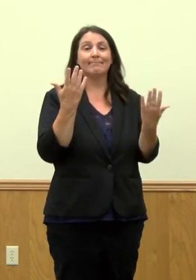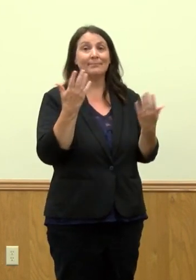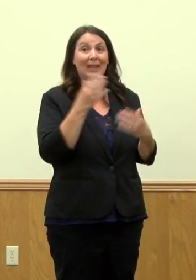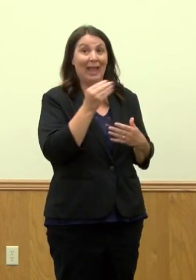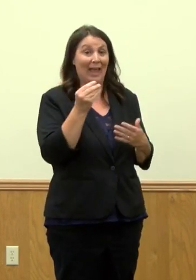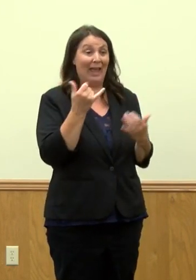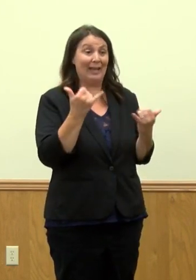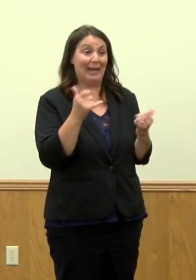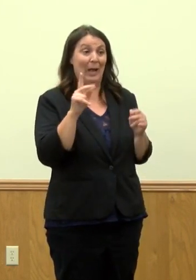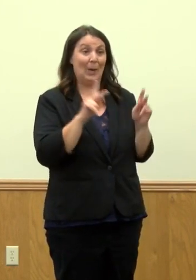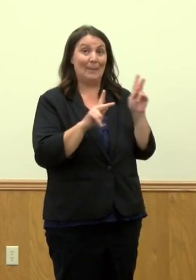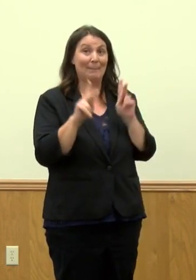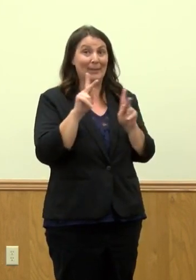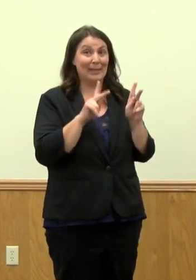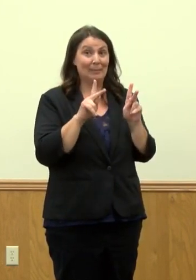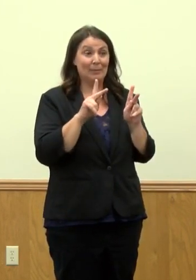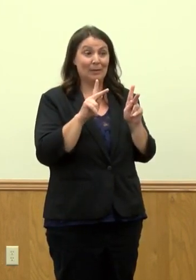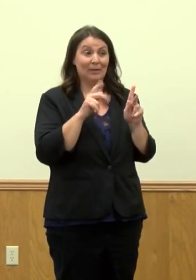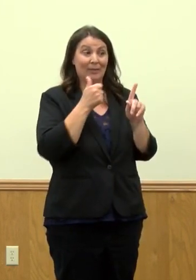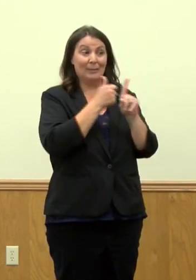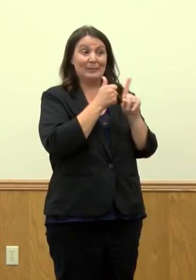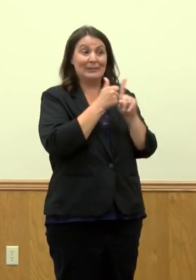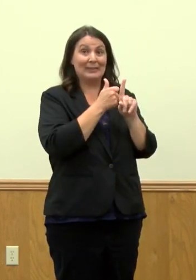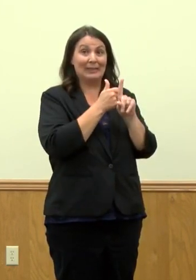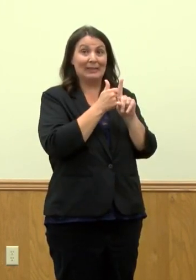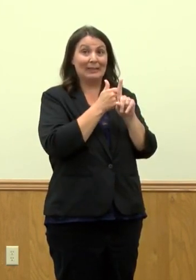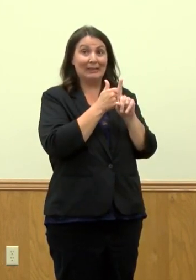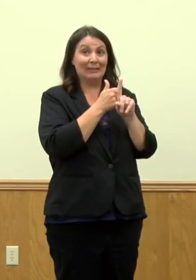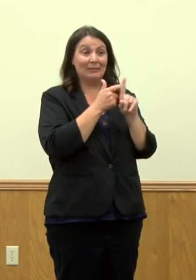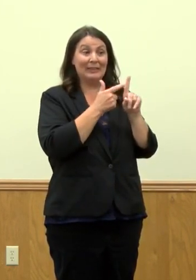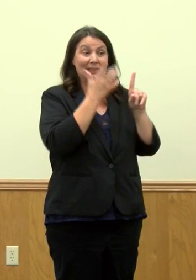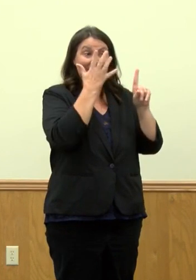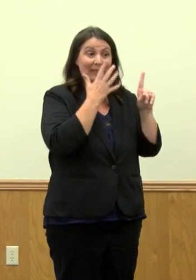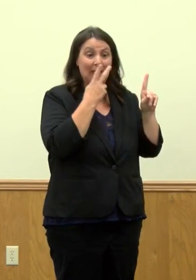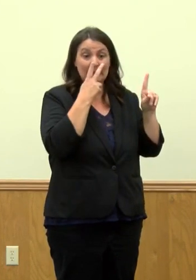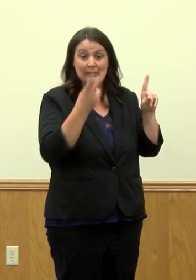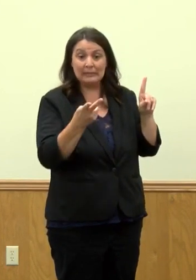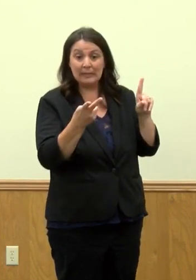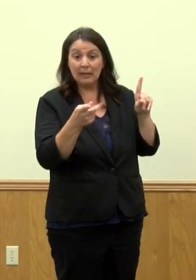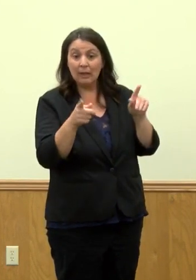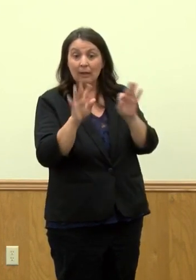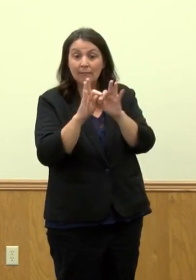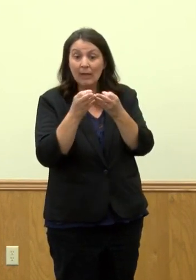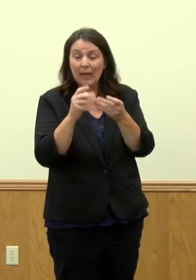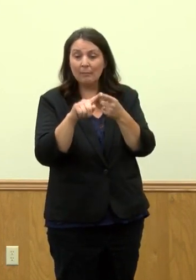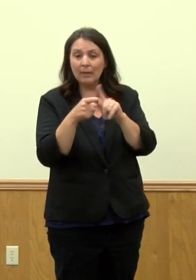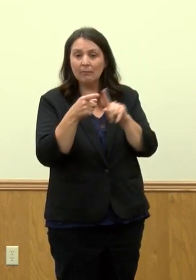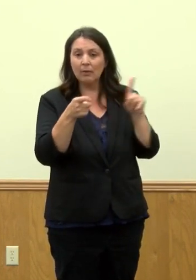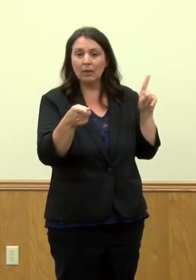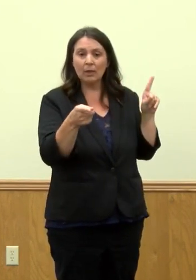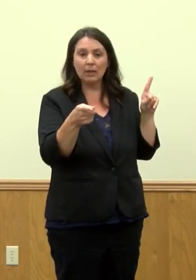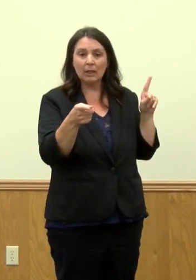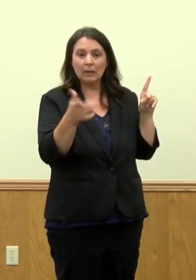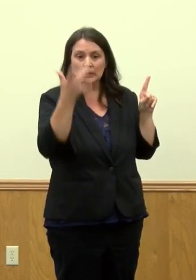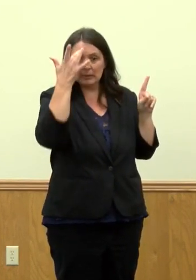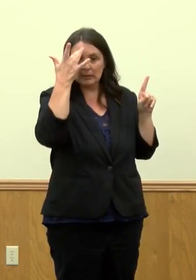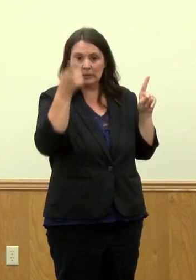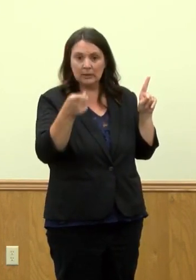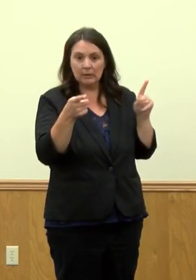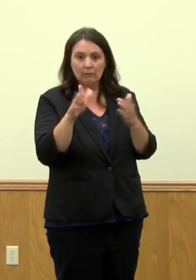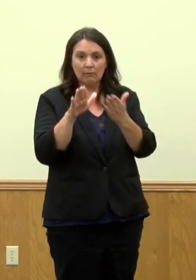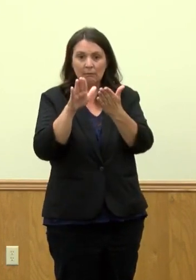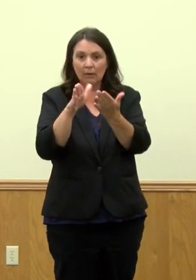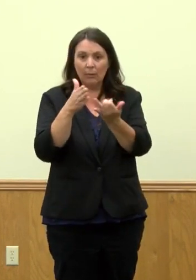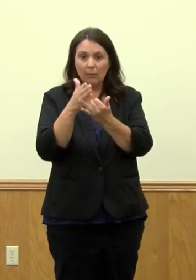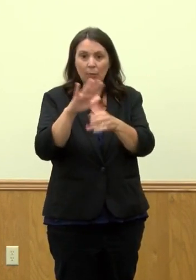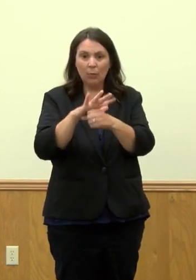people now having, sadly, had to experience firsthand through a family member or a friend or another loved one and watch them go through